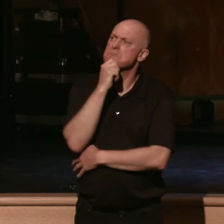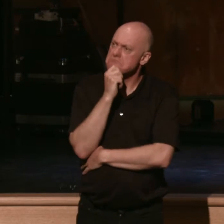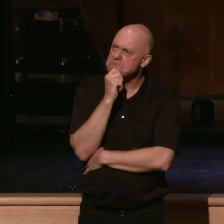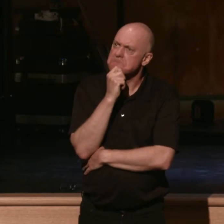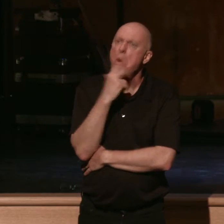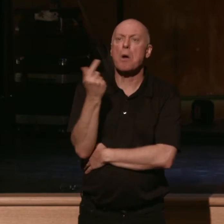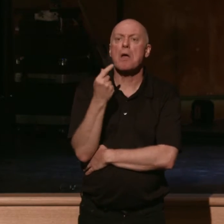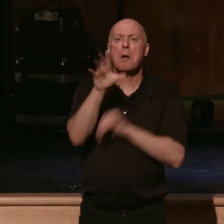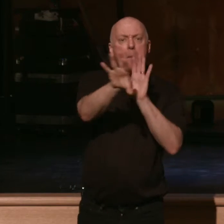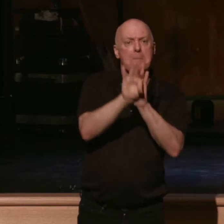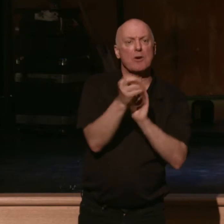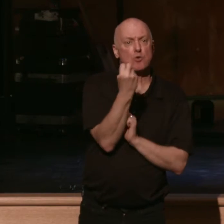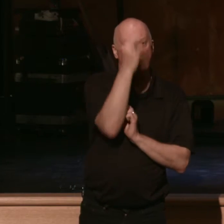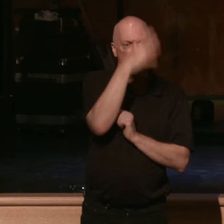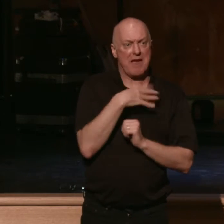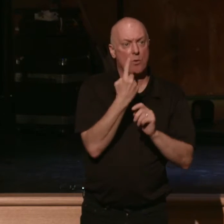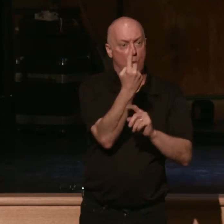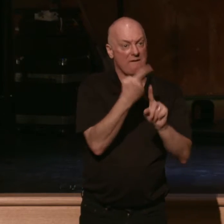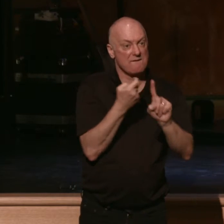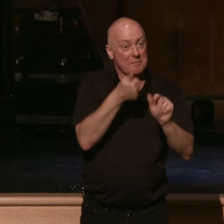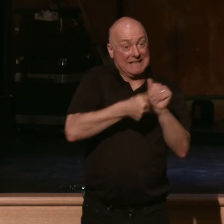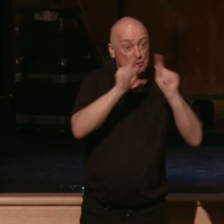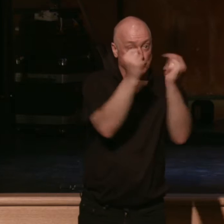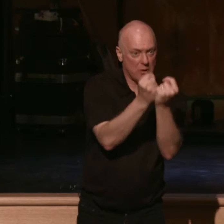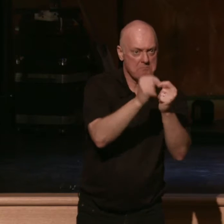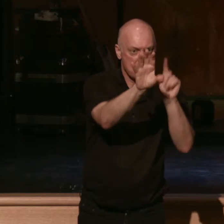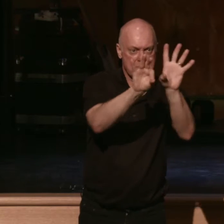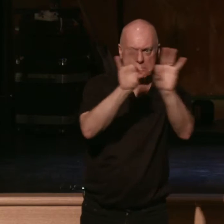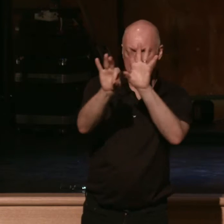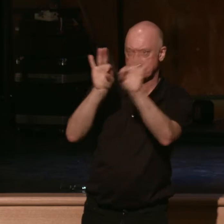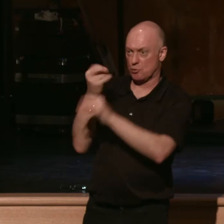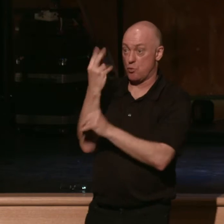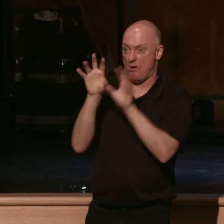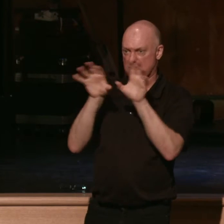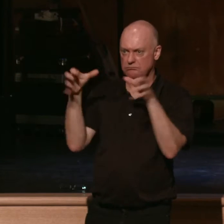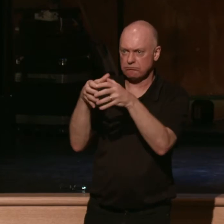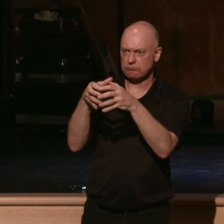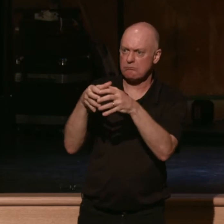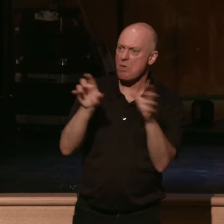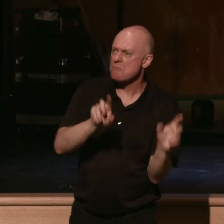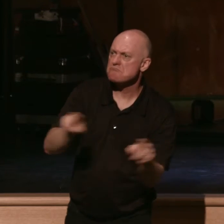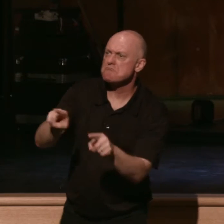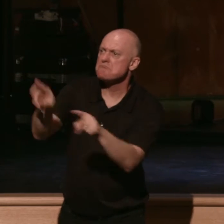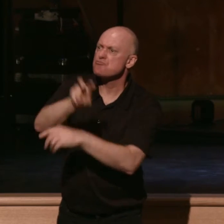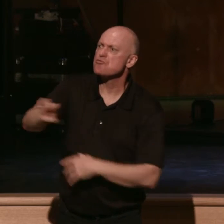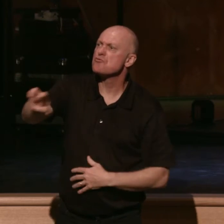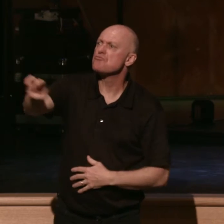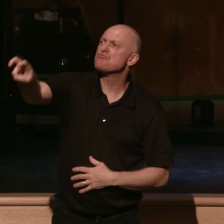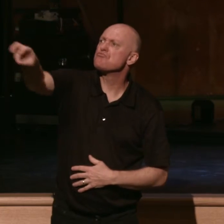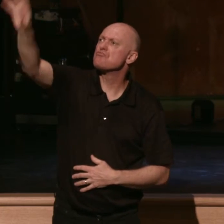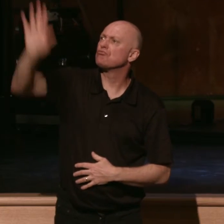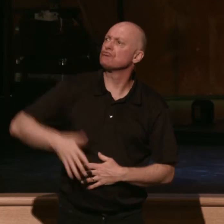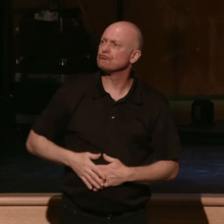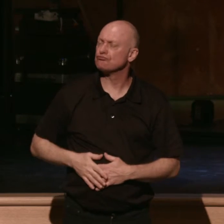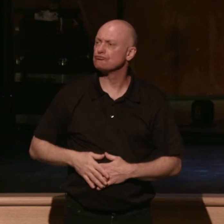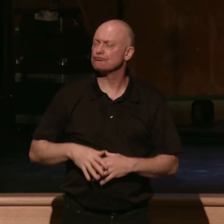from you, one man from each tribe, and they turned and went up into the hill country and came to the valley of Eskol